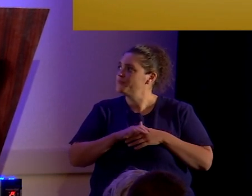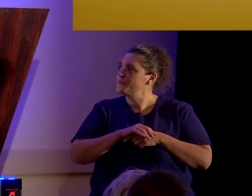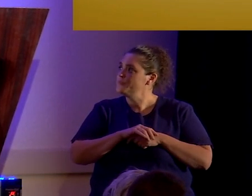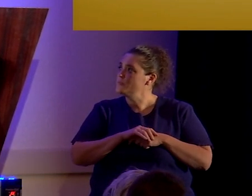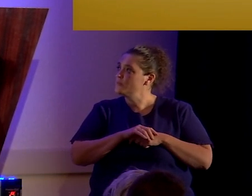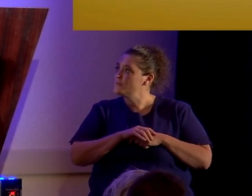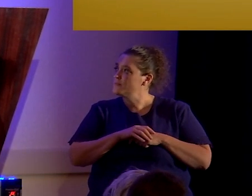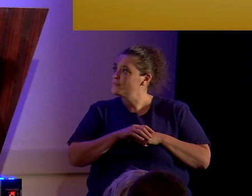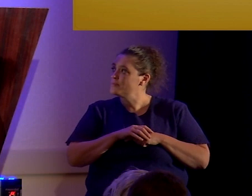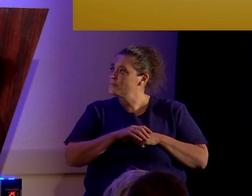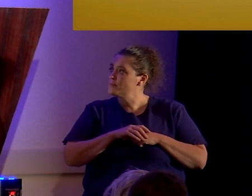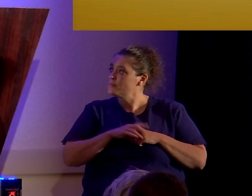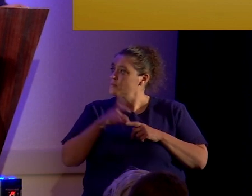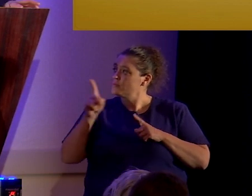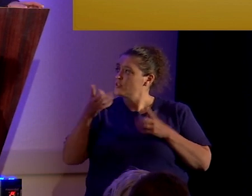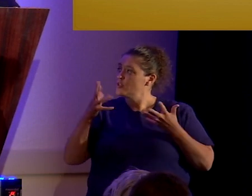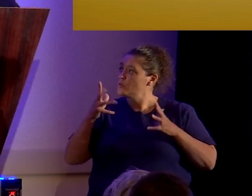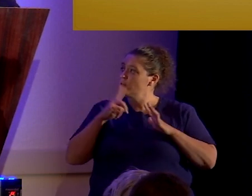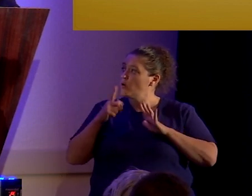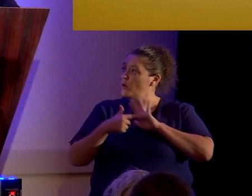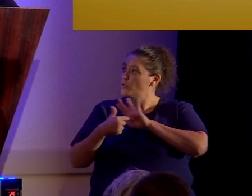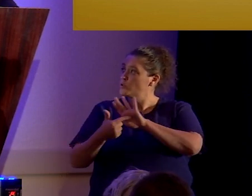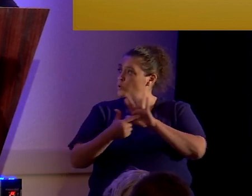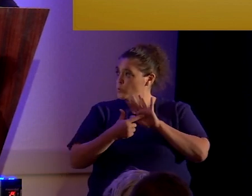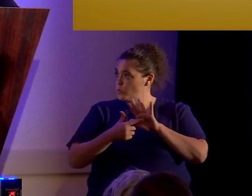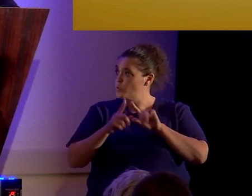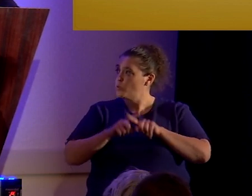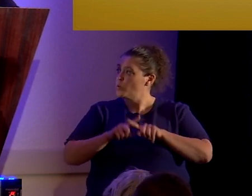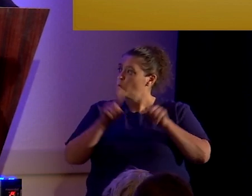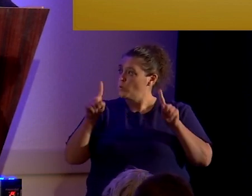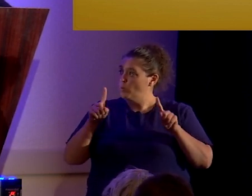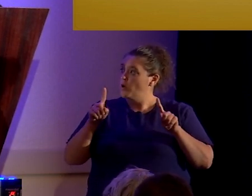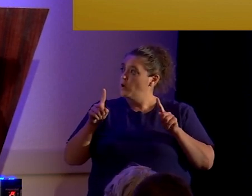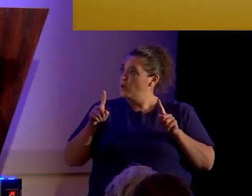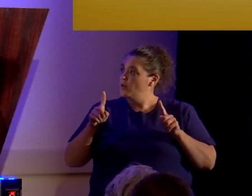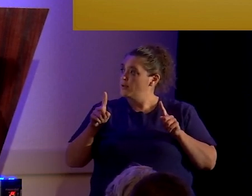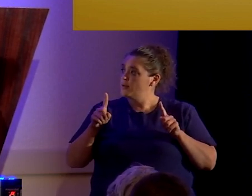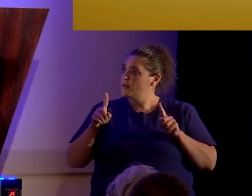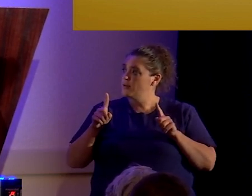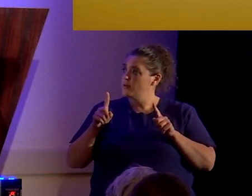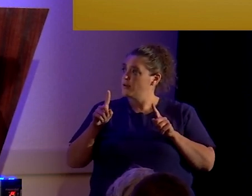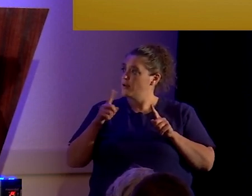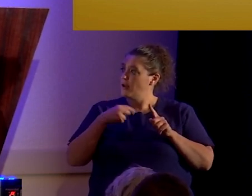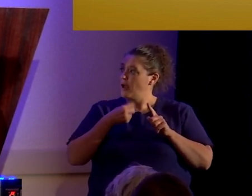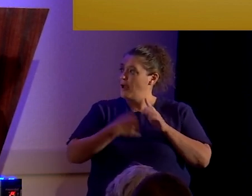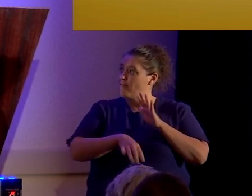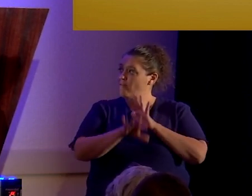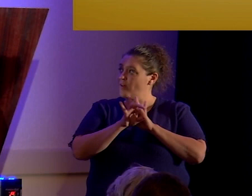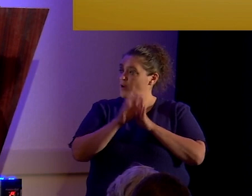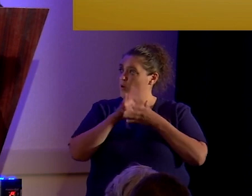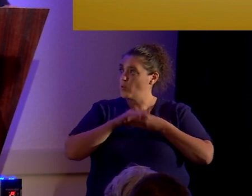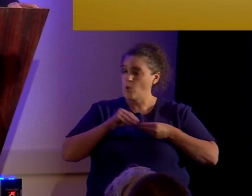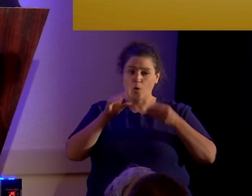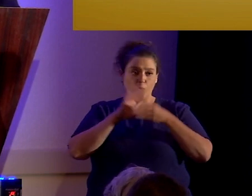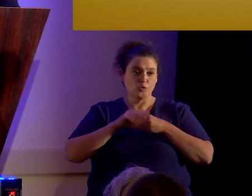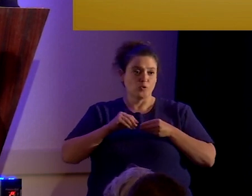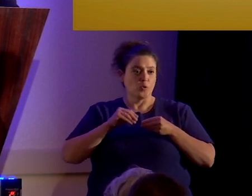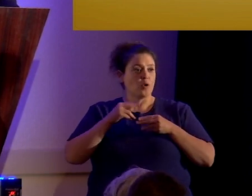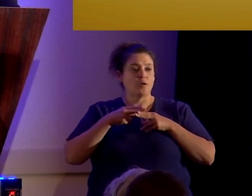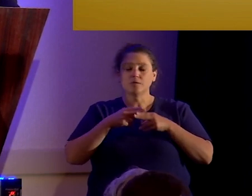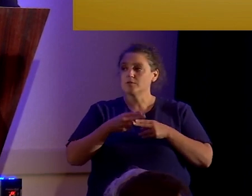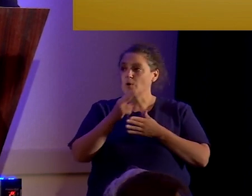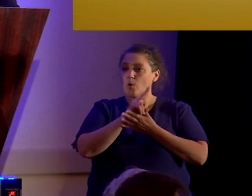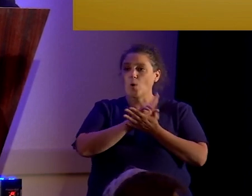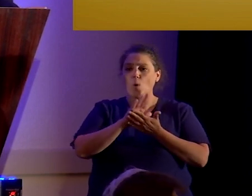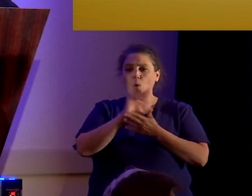Well, this already was, uh, shown to you, but, uh, I start my story of Joseph, or Holy Joe, um,